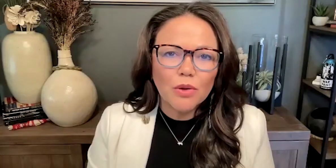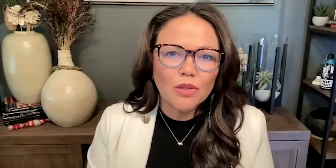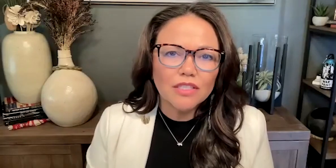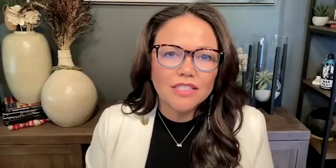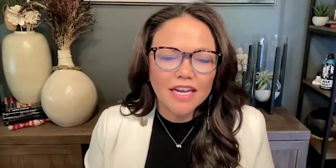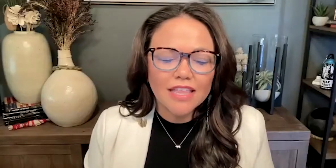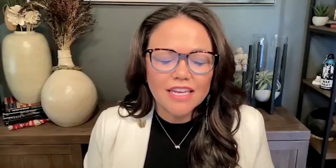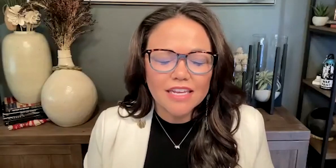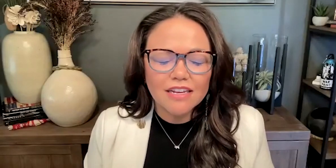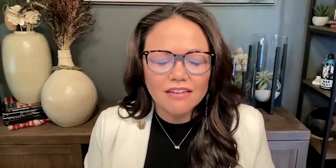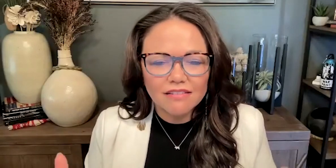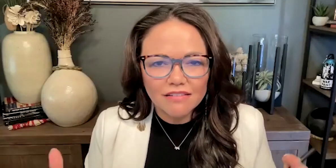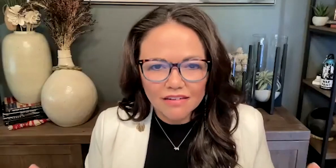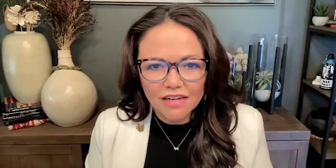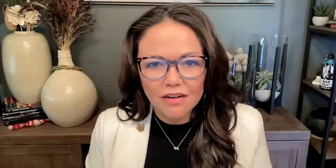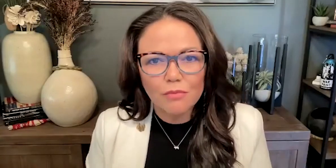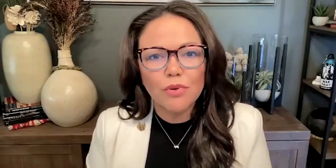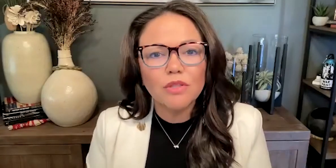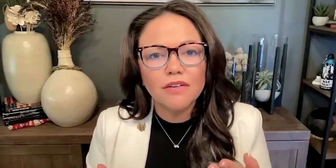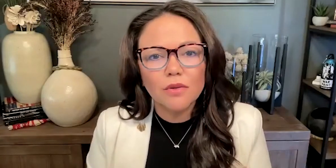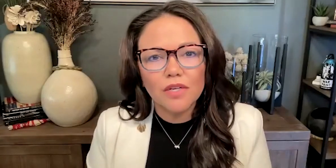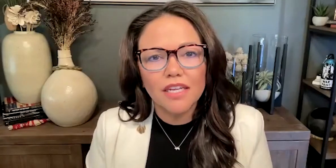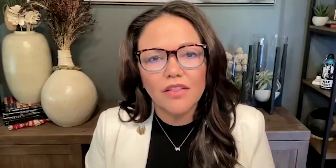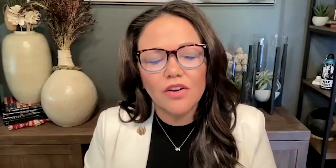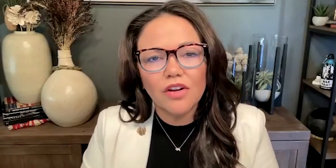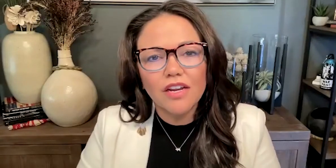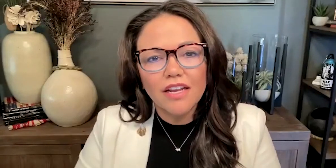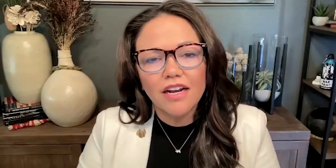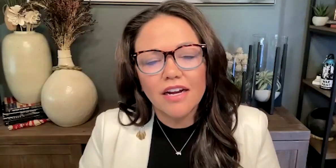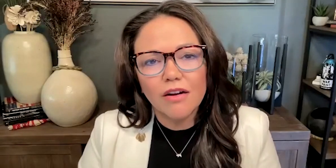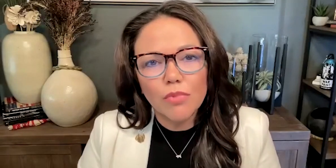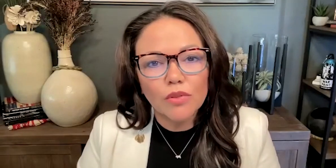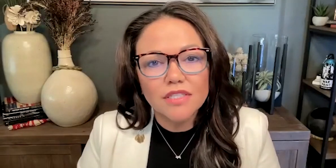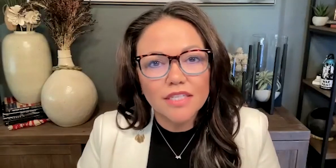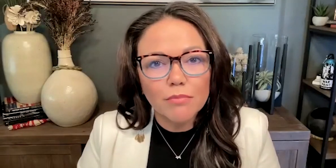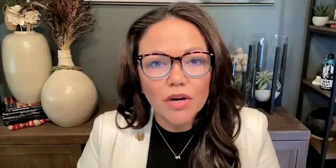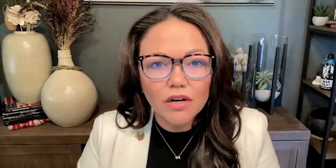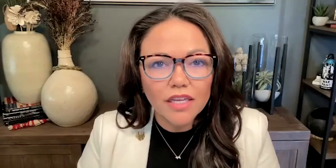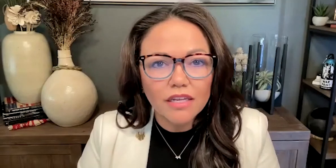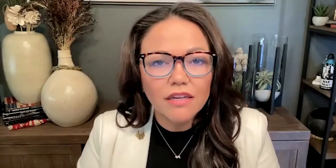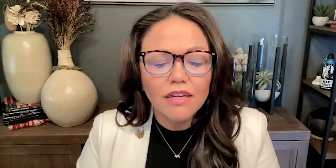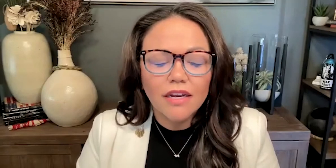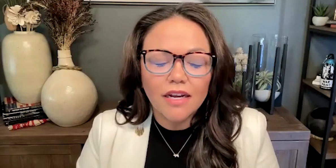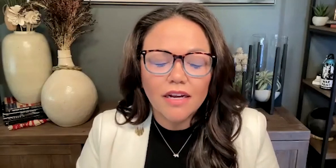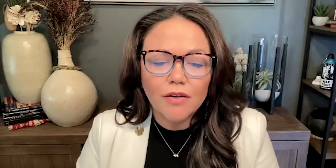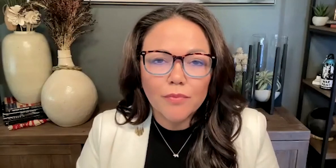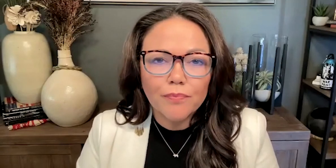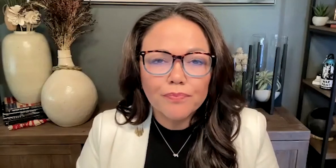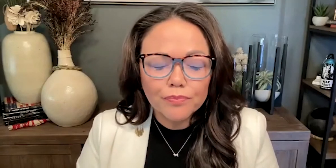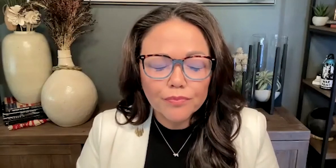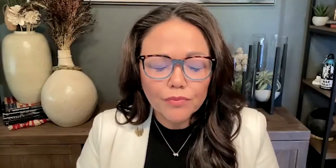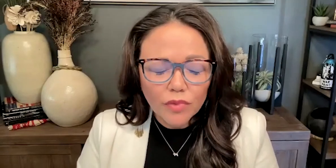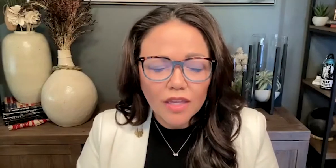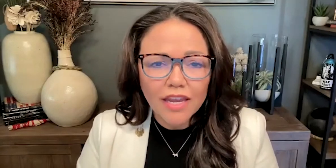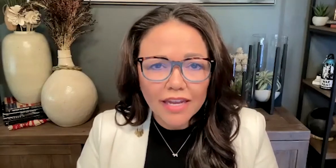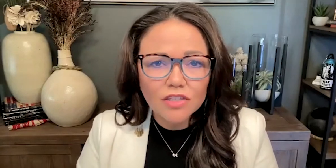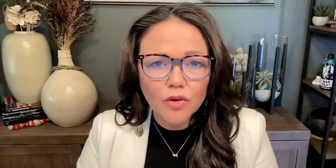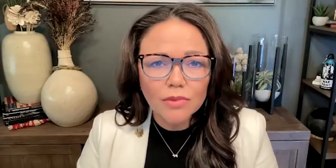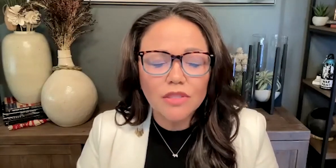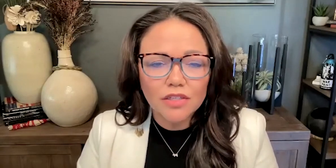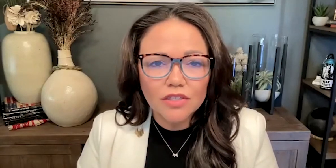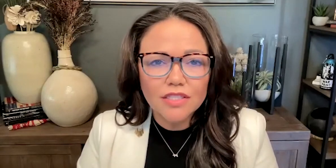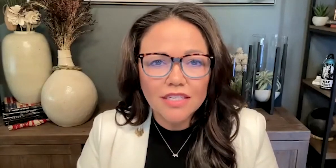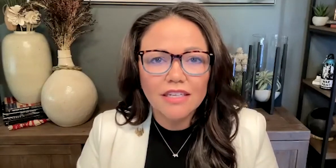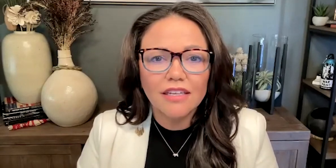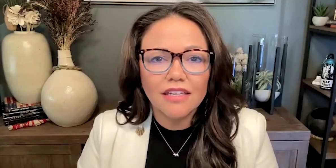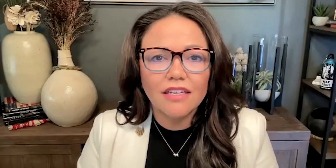those polls, I think, pulled everyone together, both the state party and